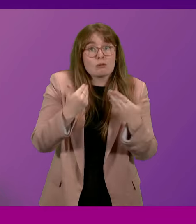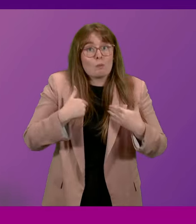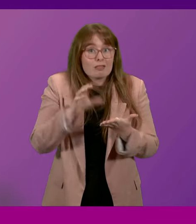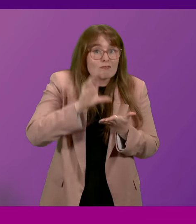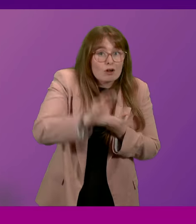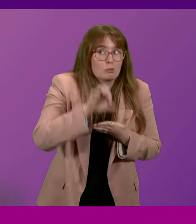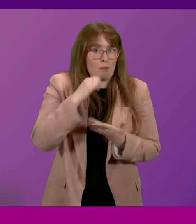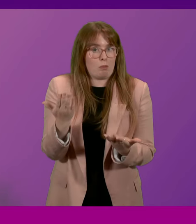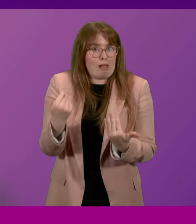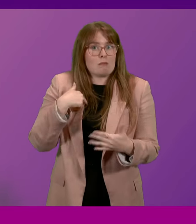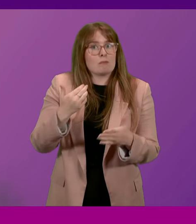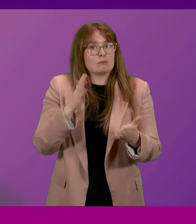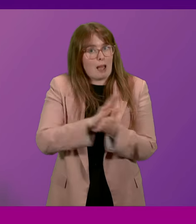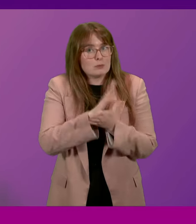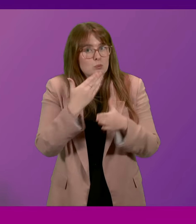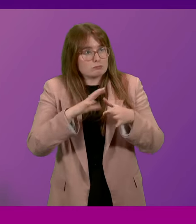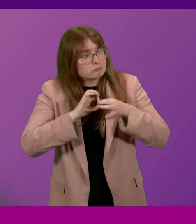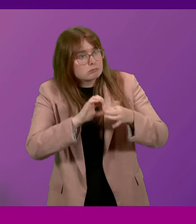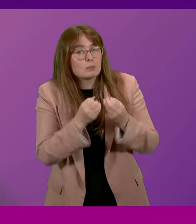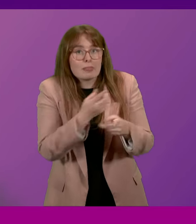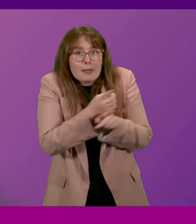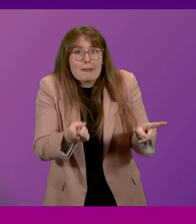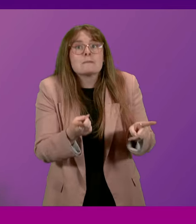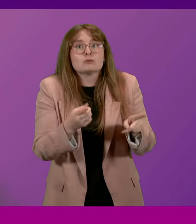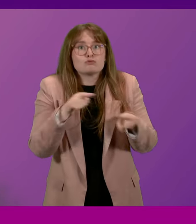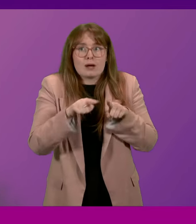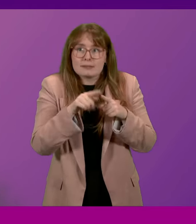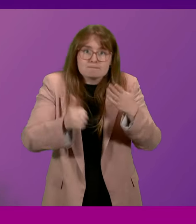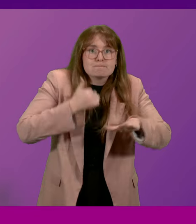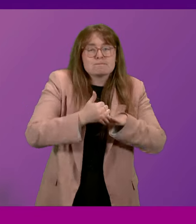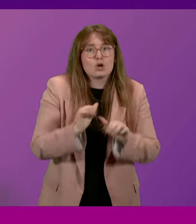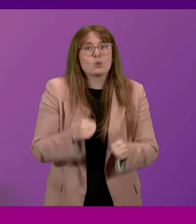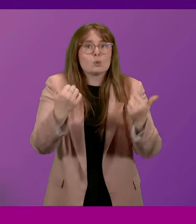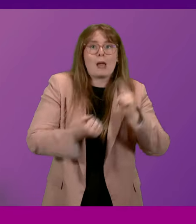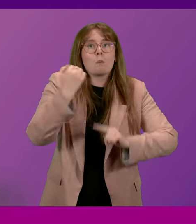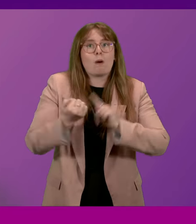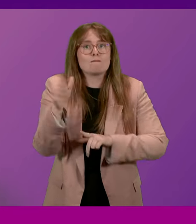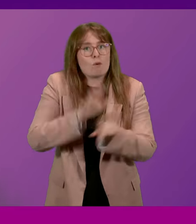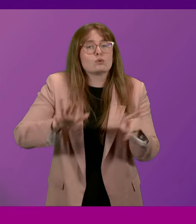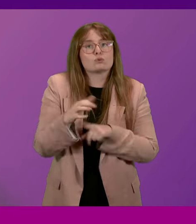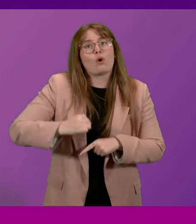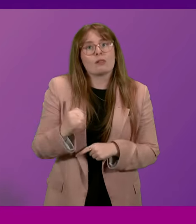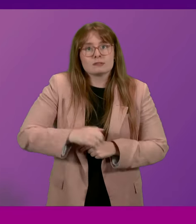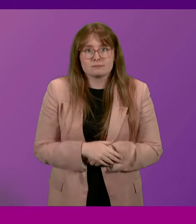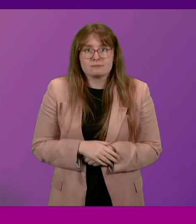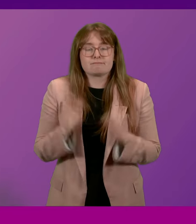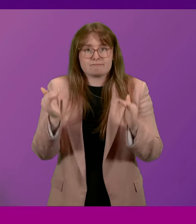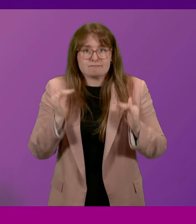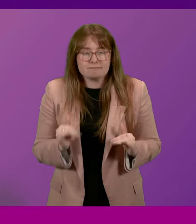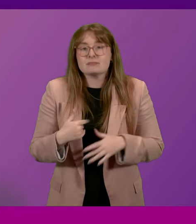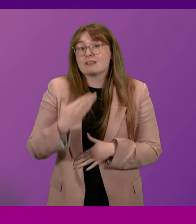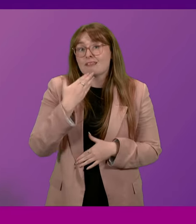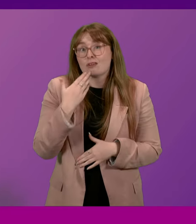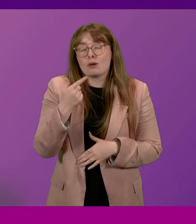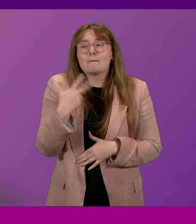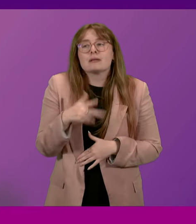welcome that and we will work collaboratively to provide to produce a good outcome for Scotland. Brian Whittle Thank you for the seconding officer I was